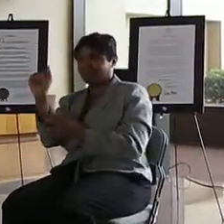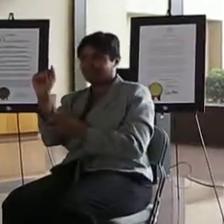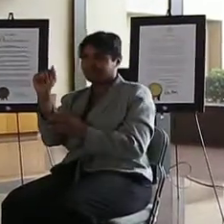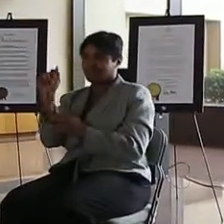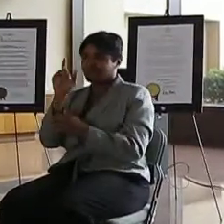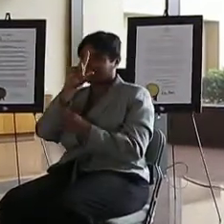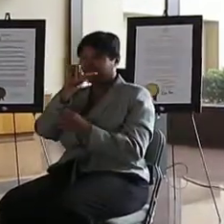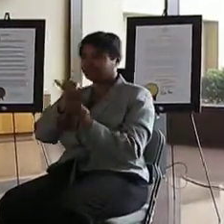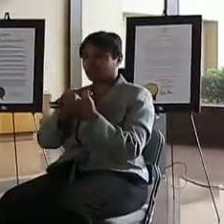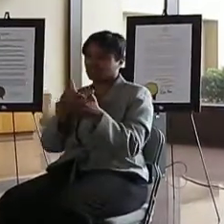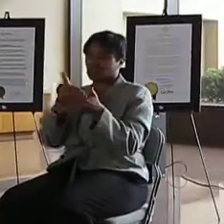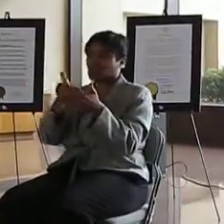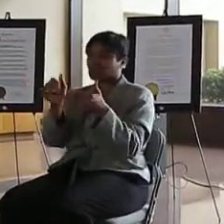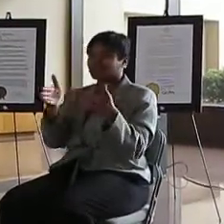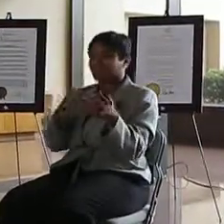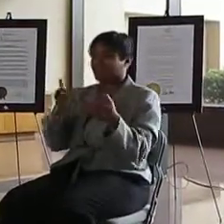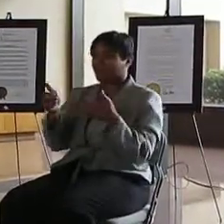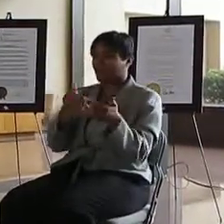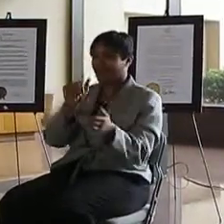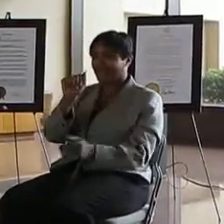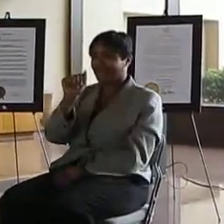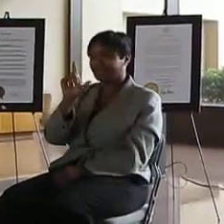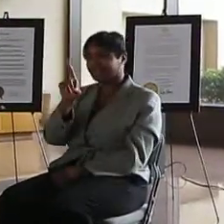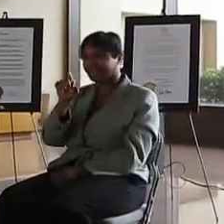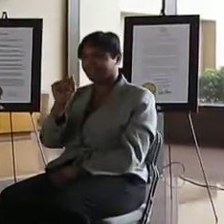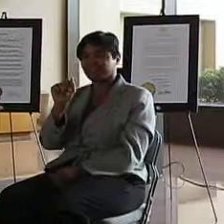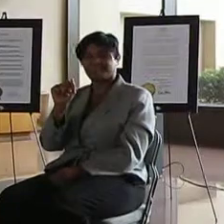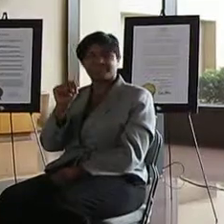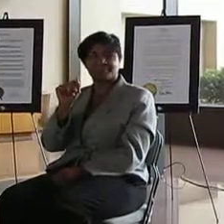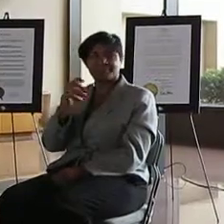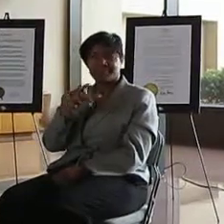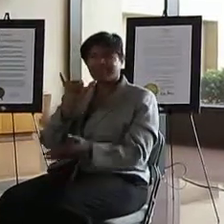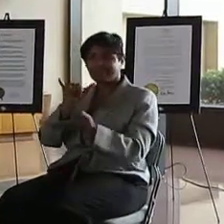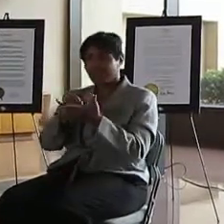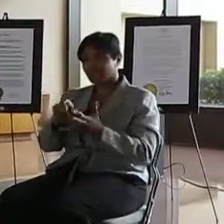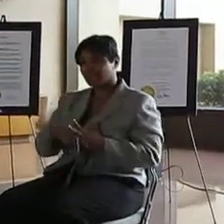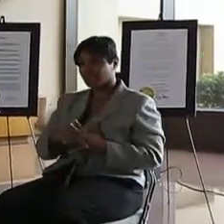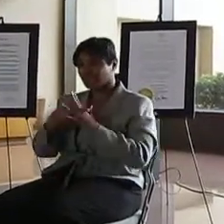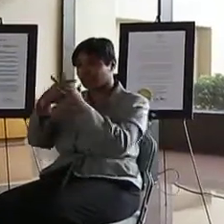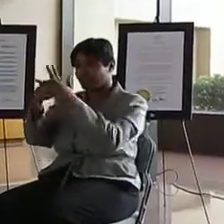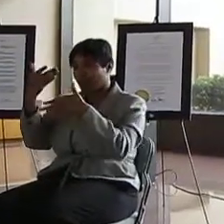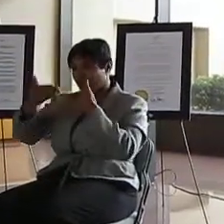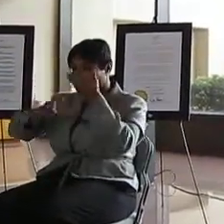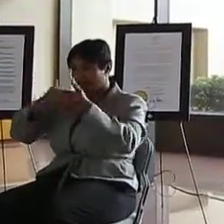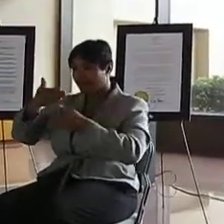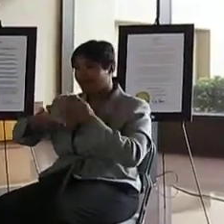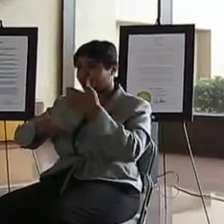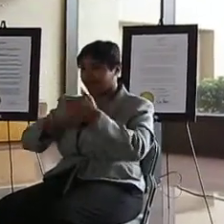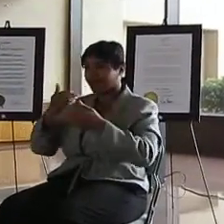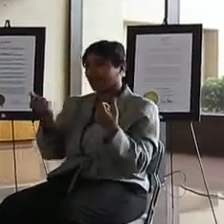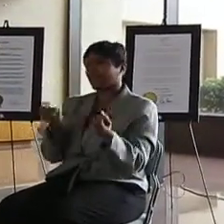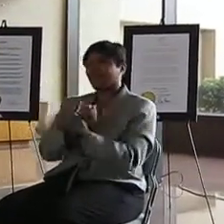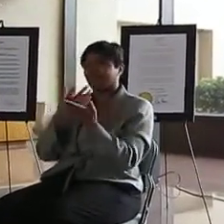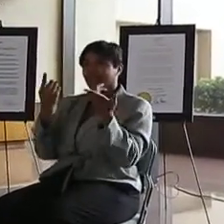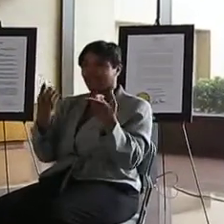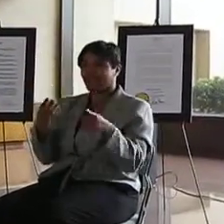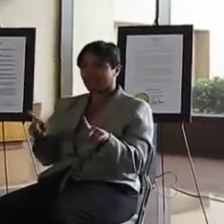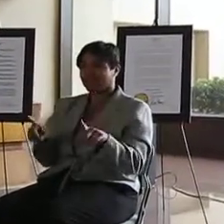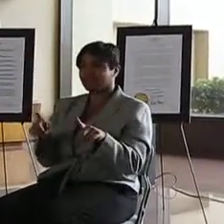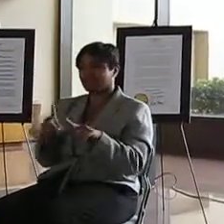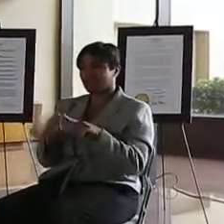legislation. And that began the journey, but certainly